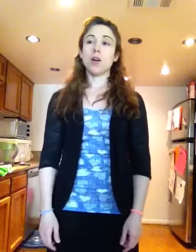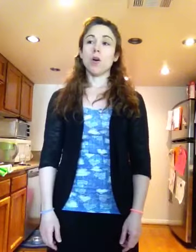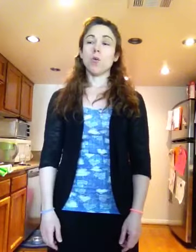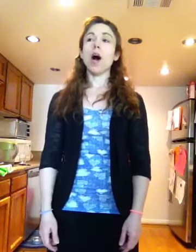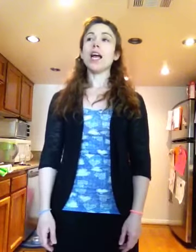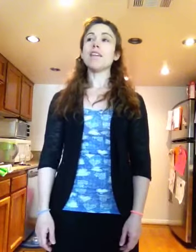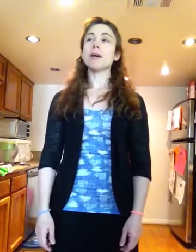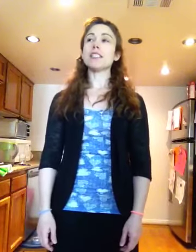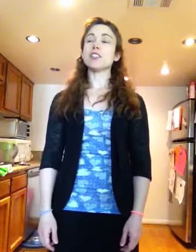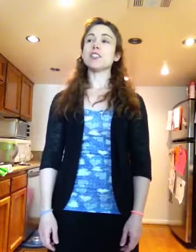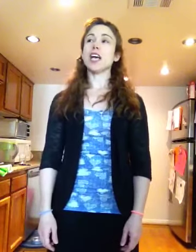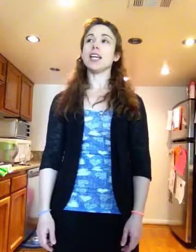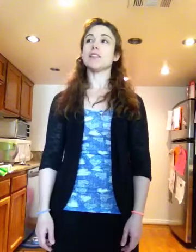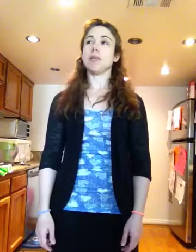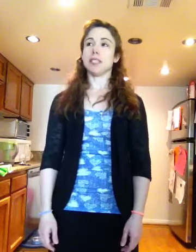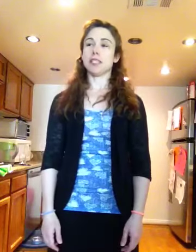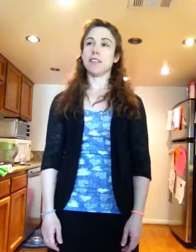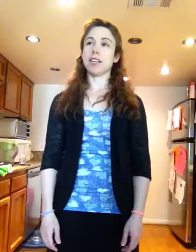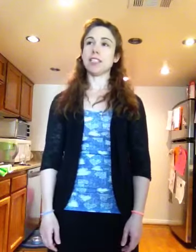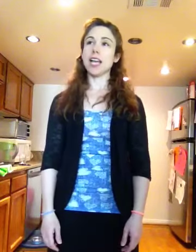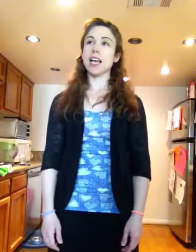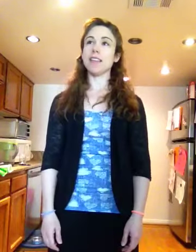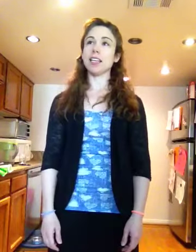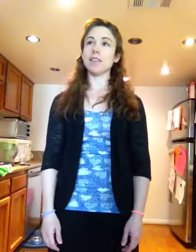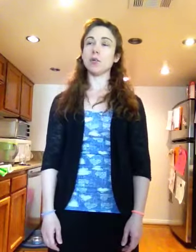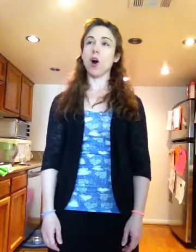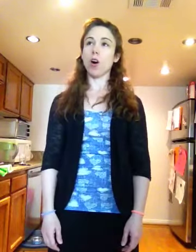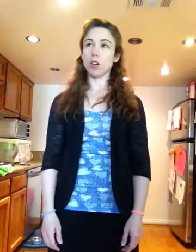Why have my sisters' husbands, if they say they love you all?